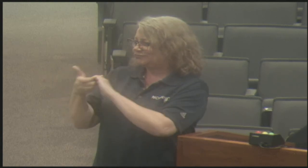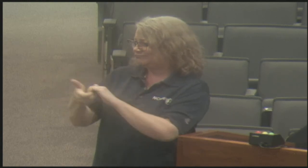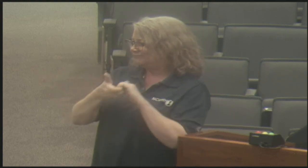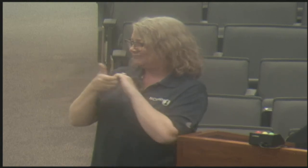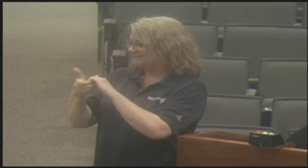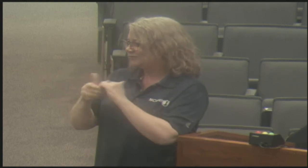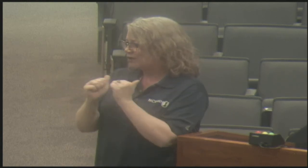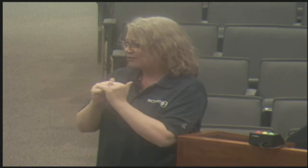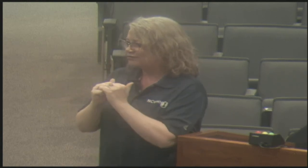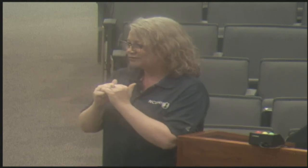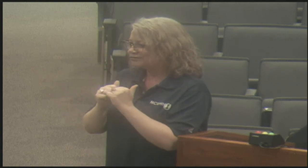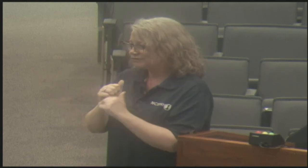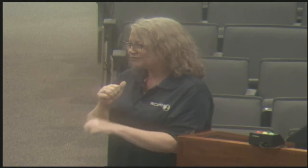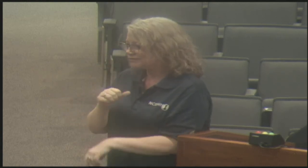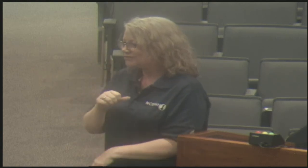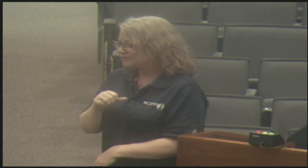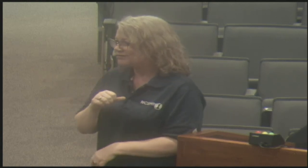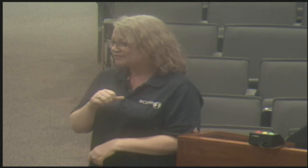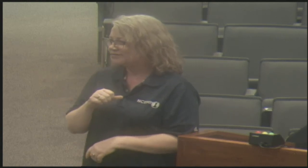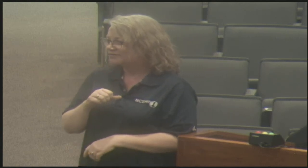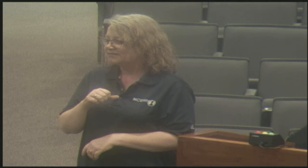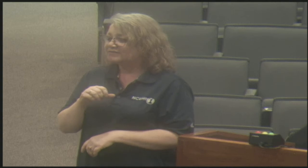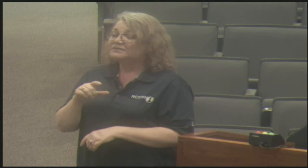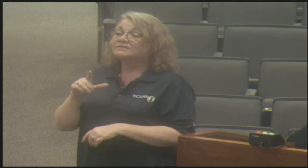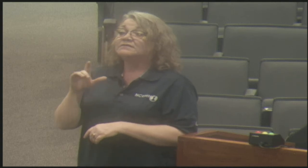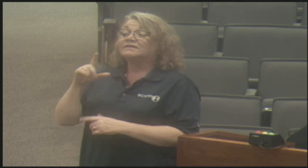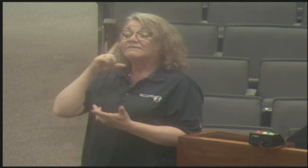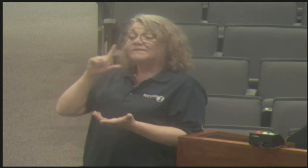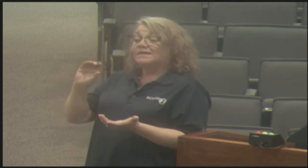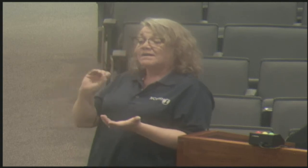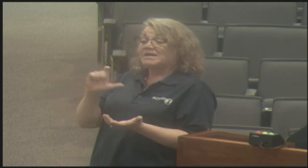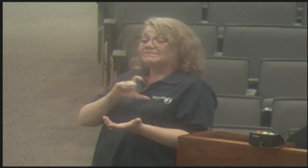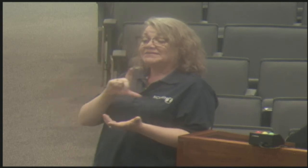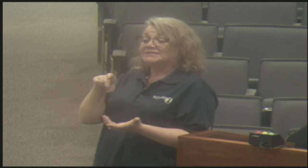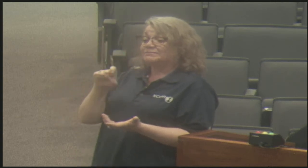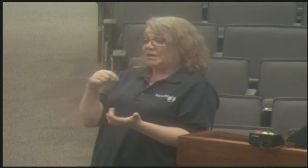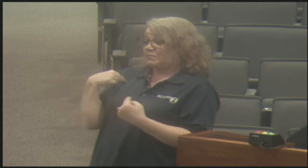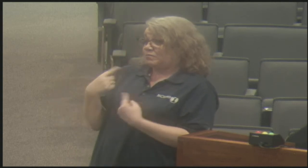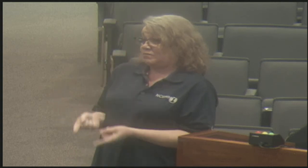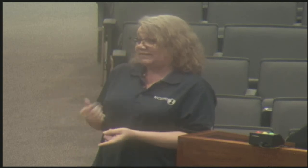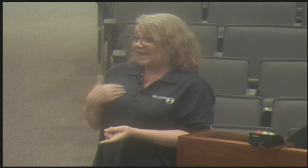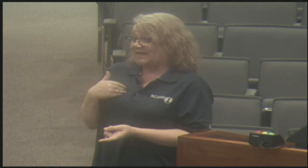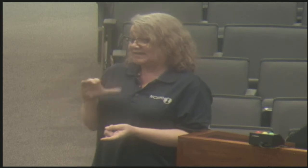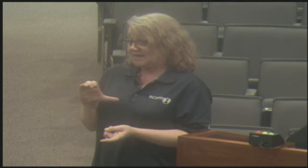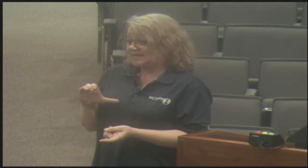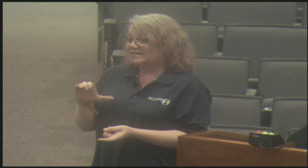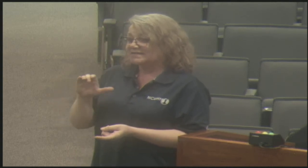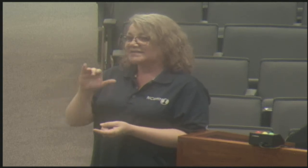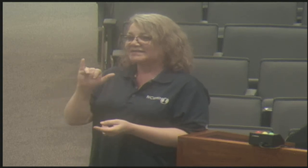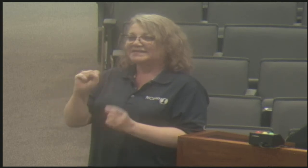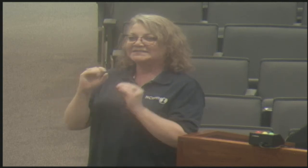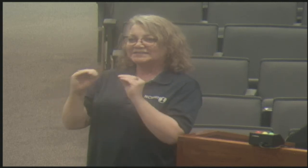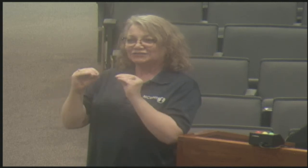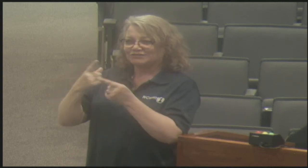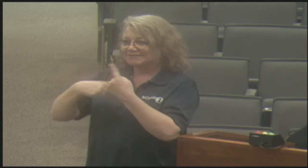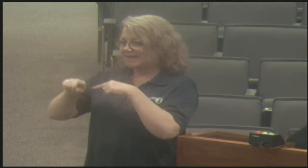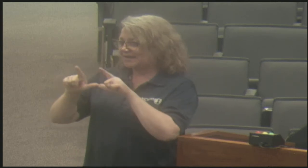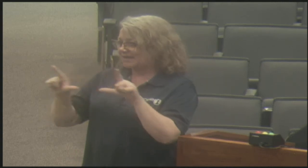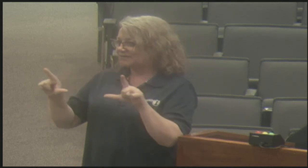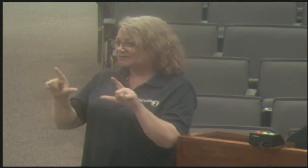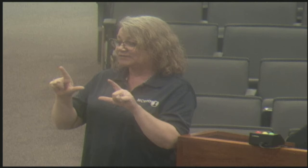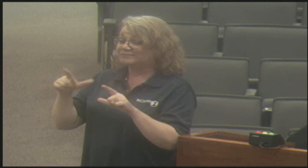with deaf, hard of hearing and deaf blind individuals so that they're able to work through whatever issues that they're encountering.